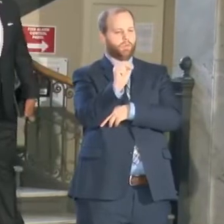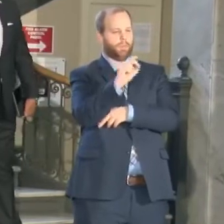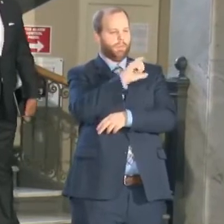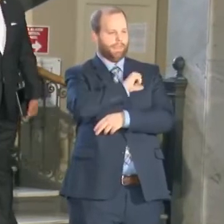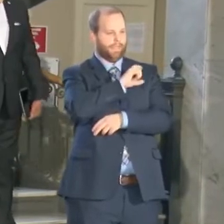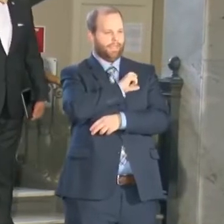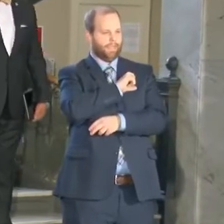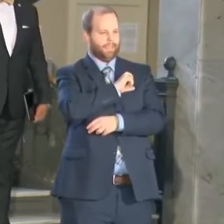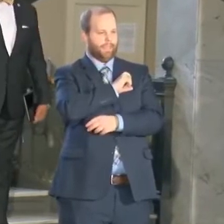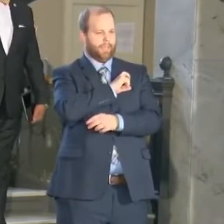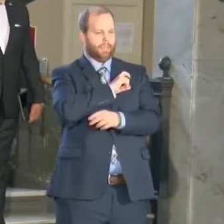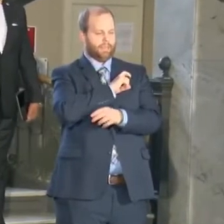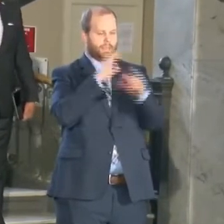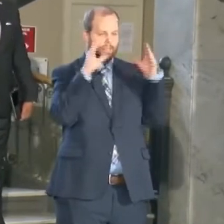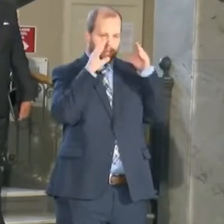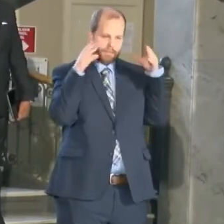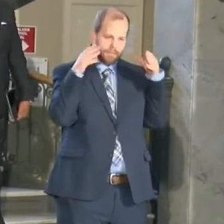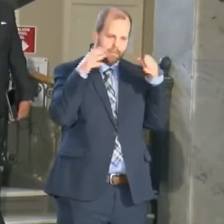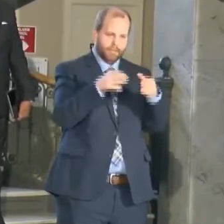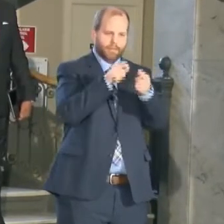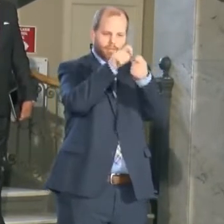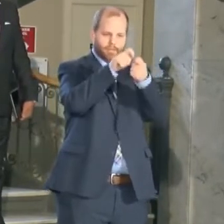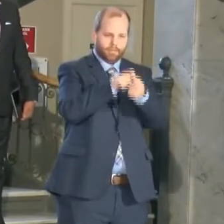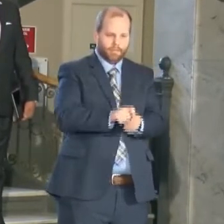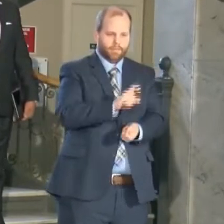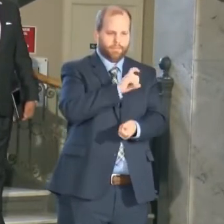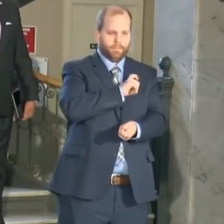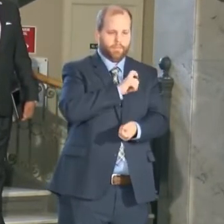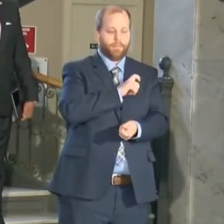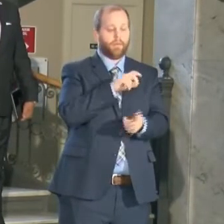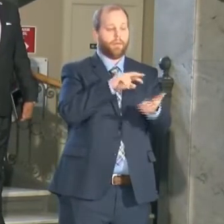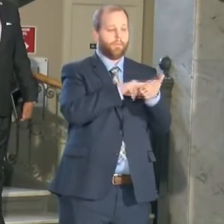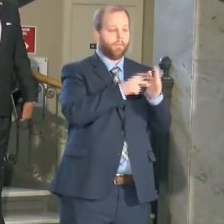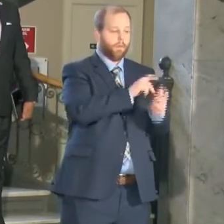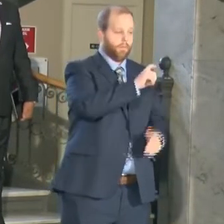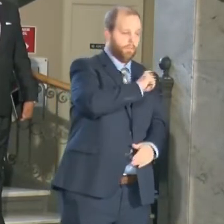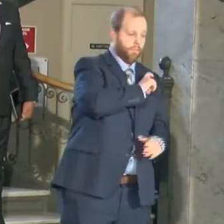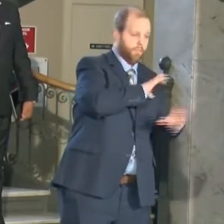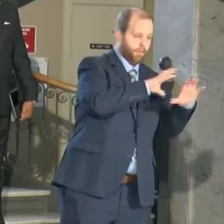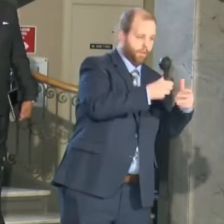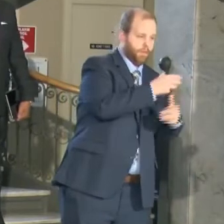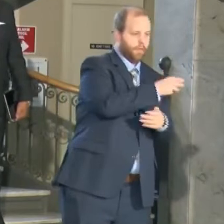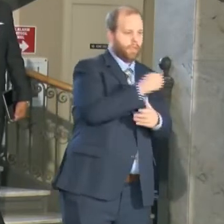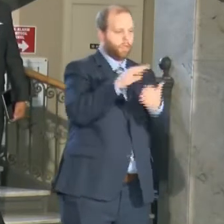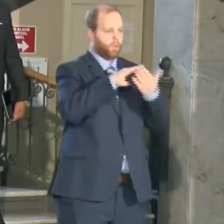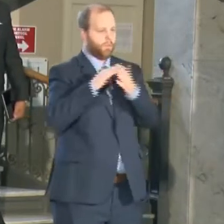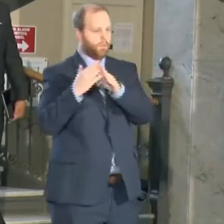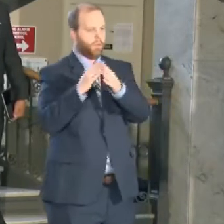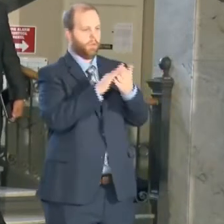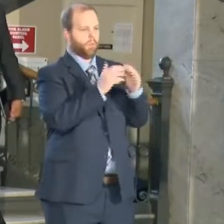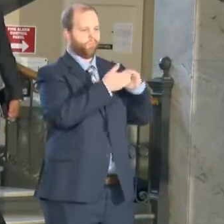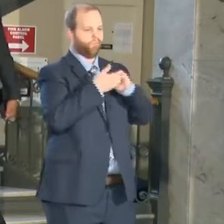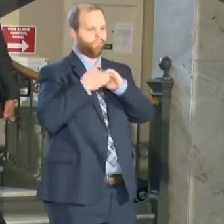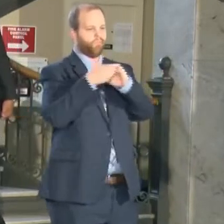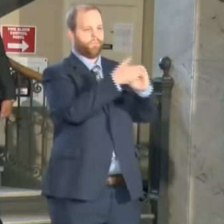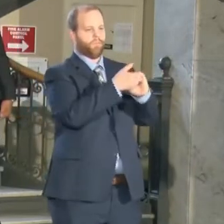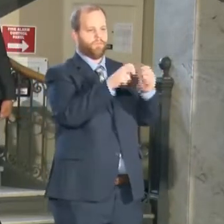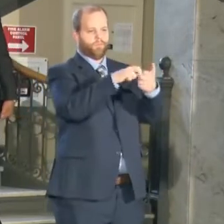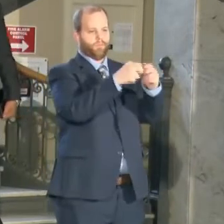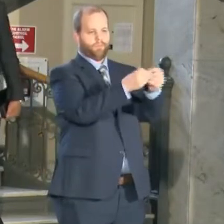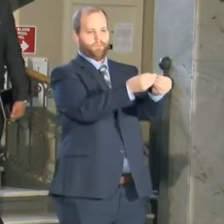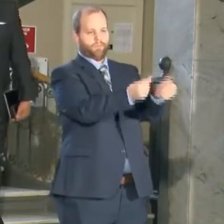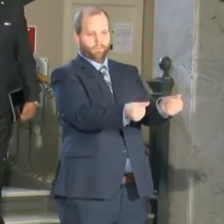members are laser focused on problems. They're working together to address problems. We've said this forever. We